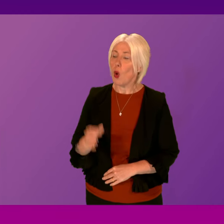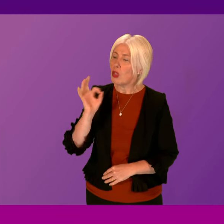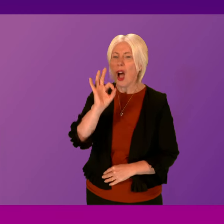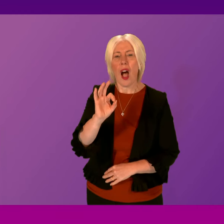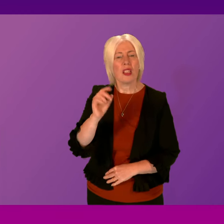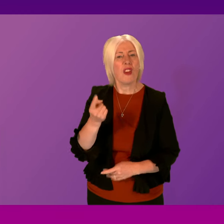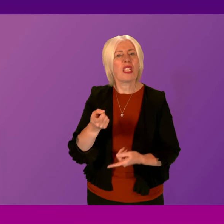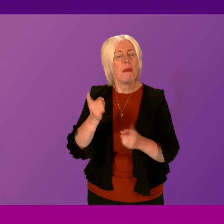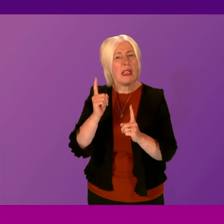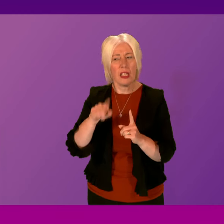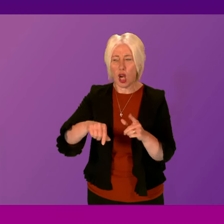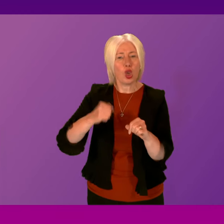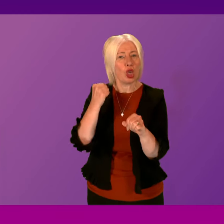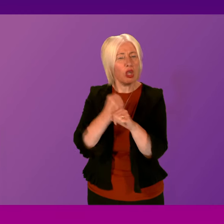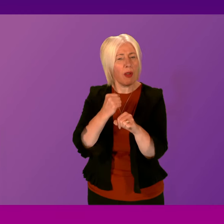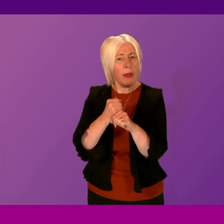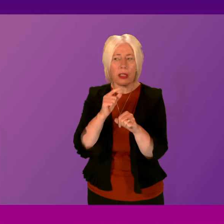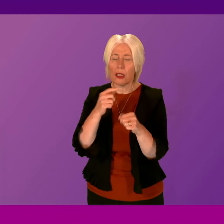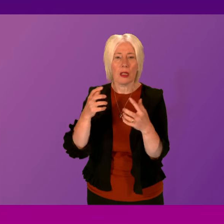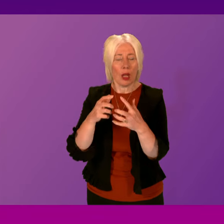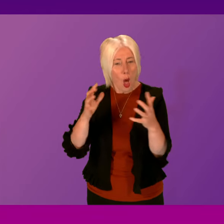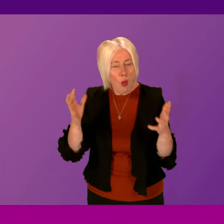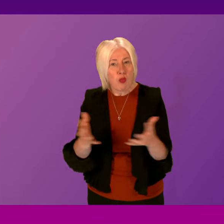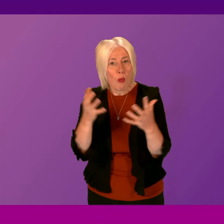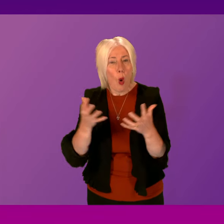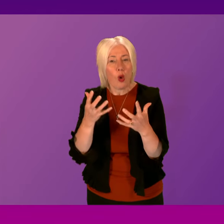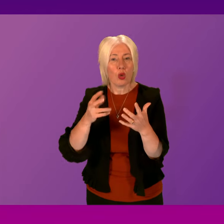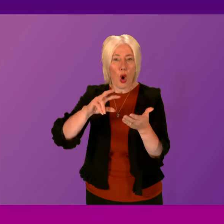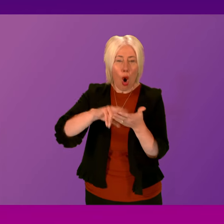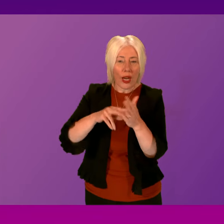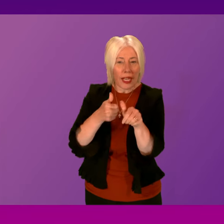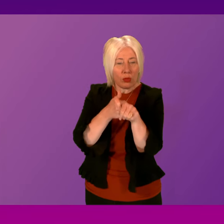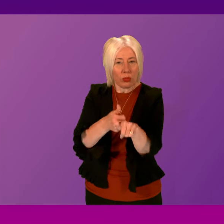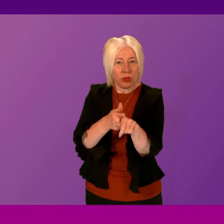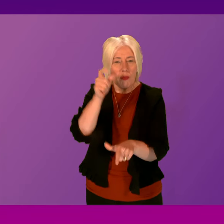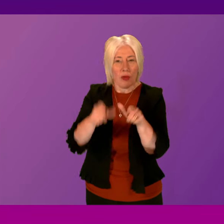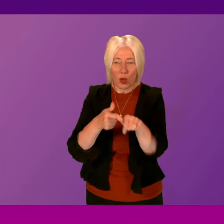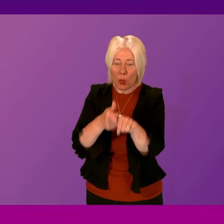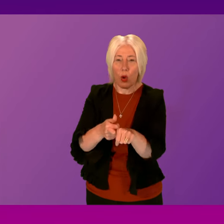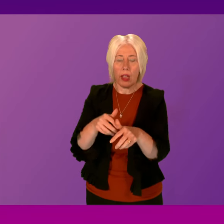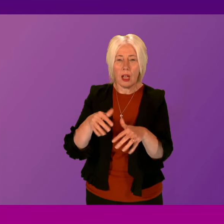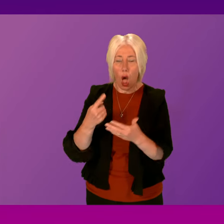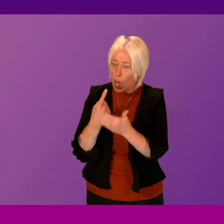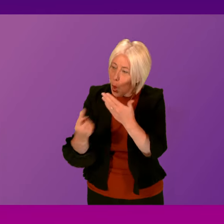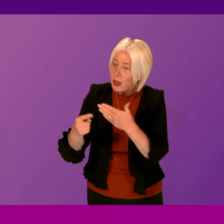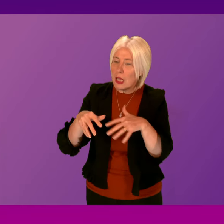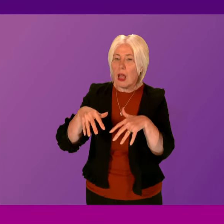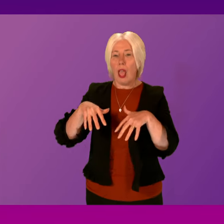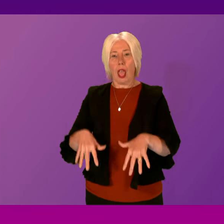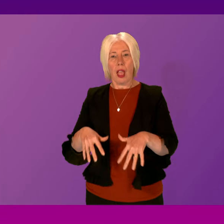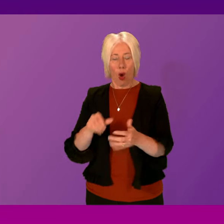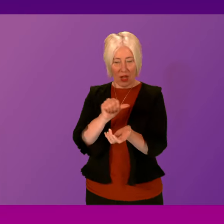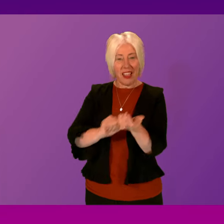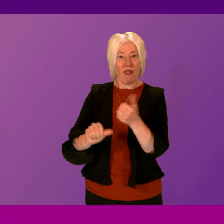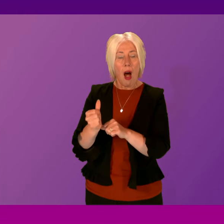the First Minister how the Scottish Government can promote and assist organisations that tackle loneliness, isolation and self-harm over the